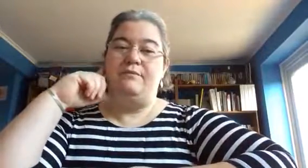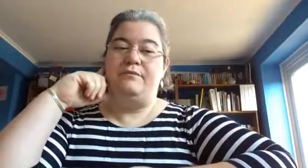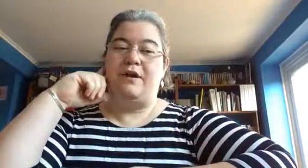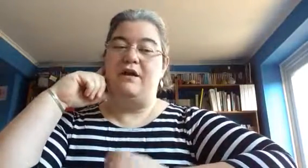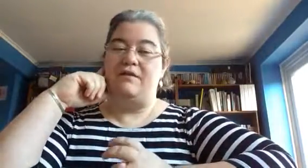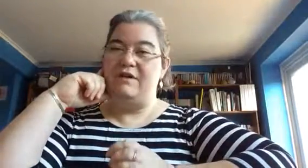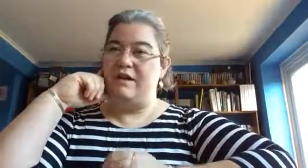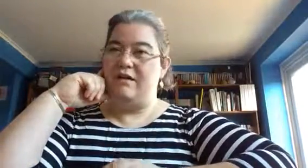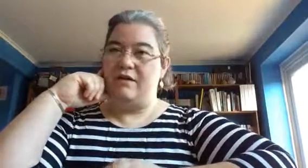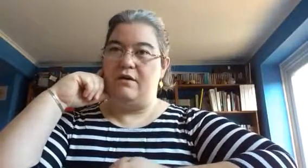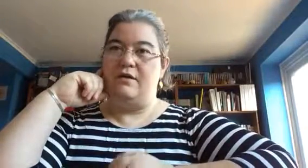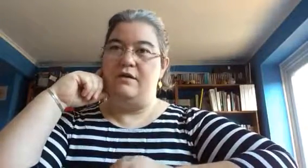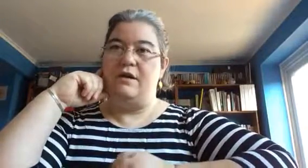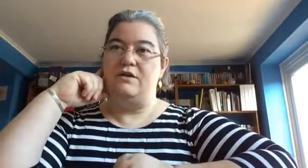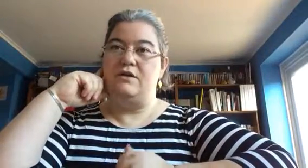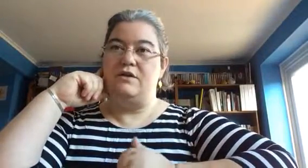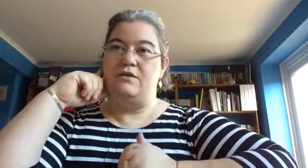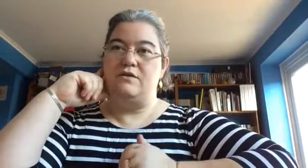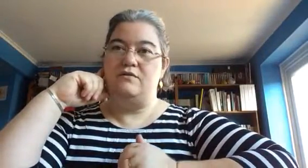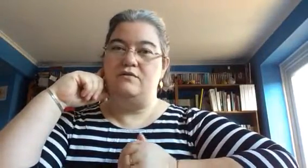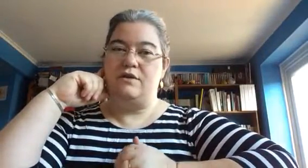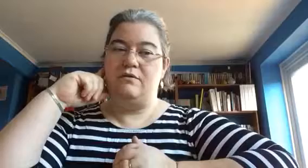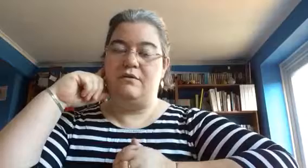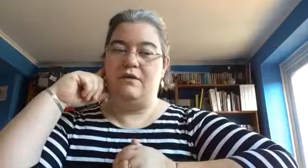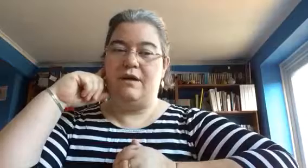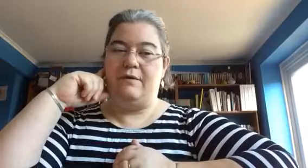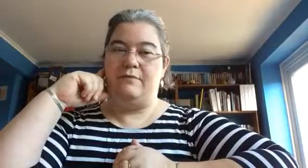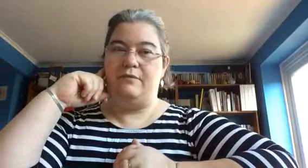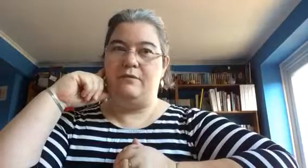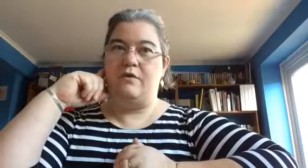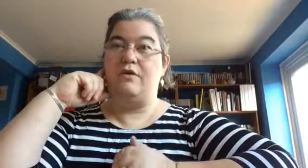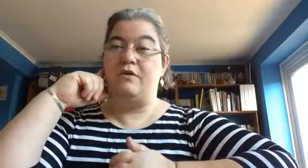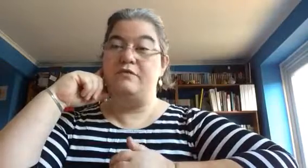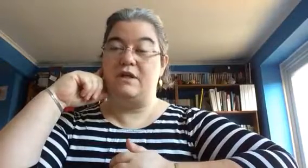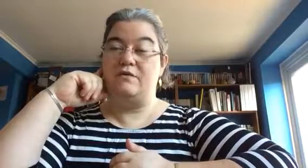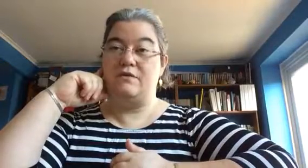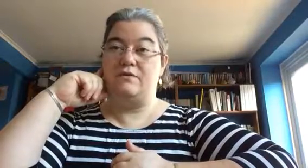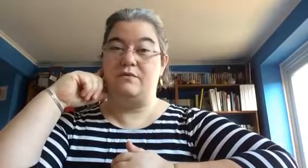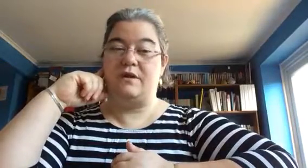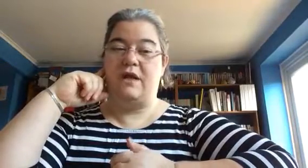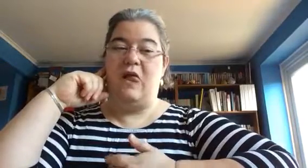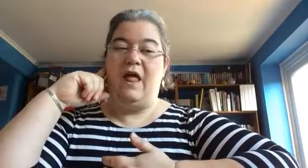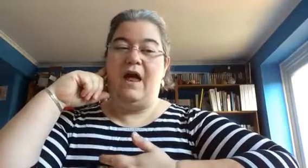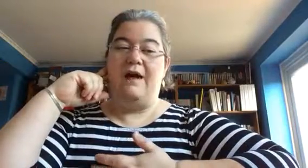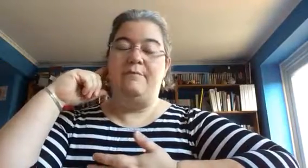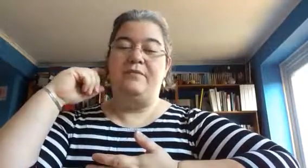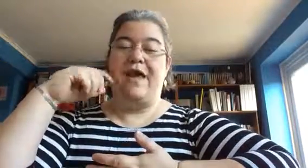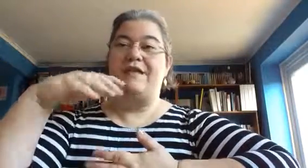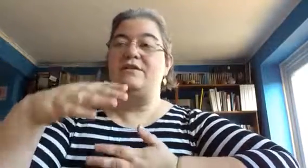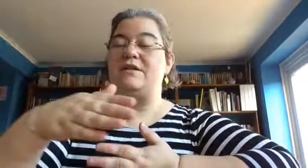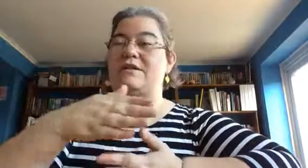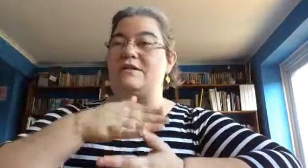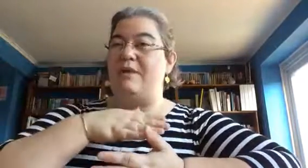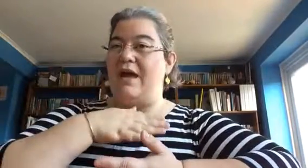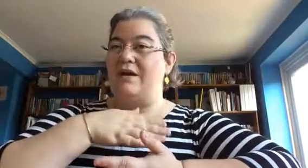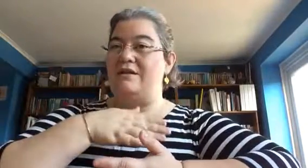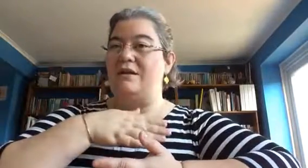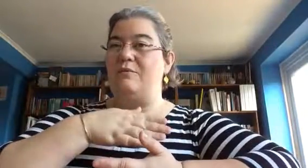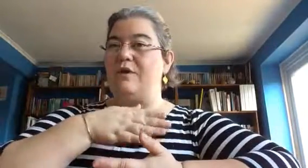And I really like that, I think that shows real crafting of a story. And I suspect, when